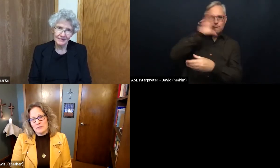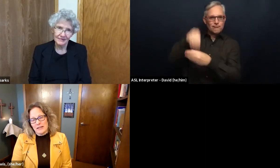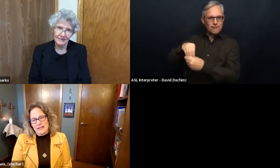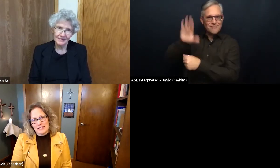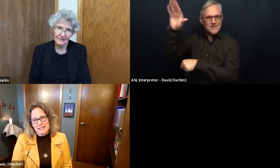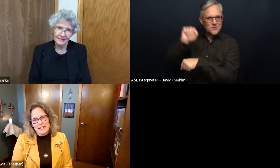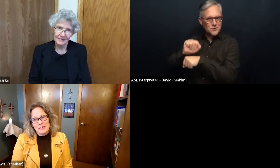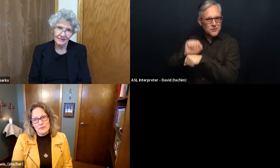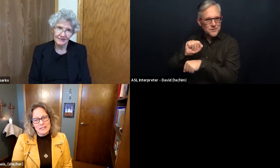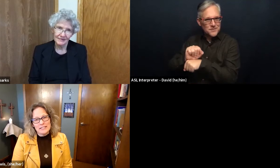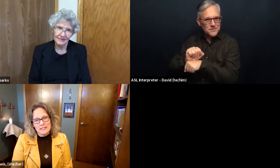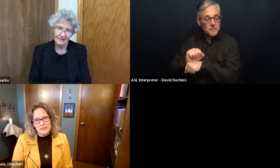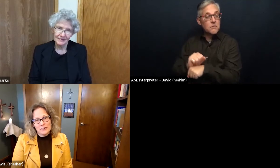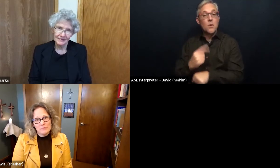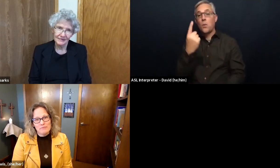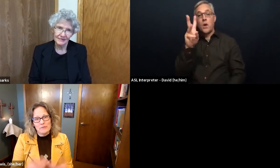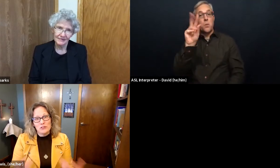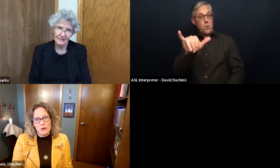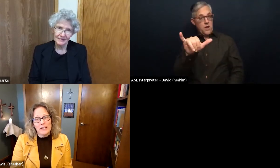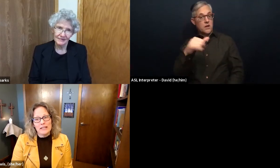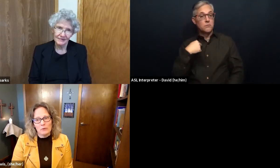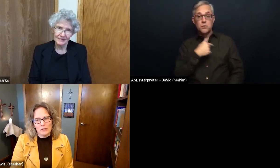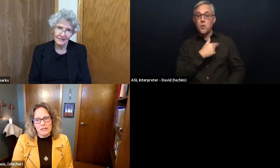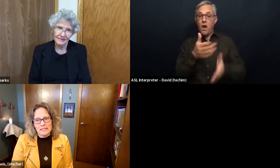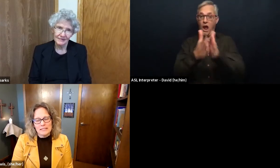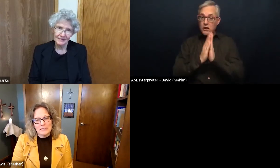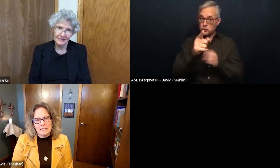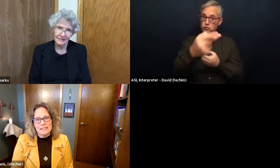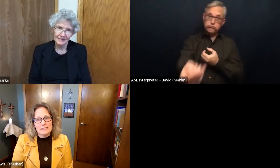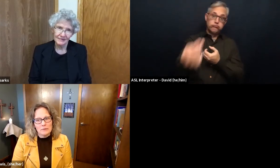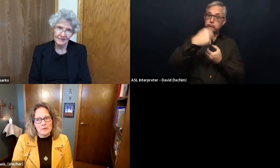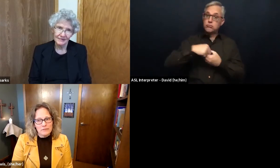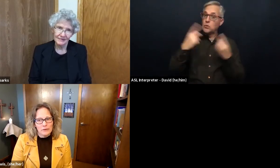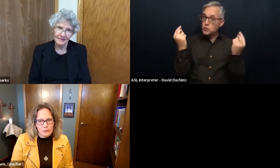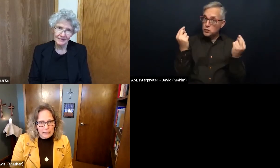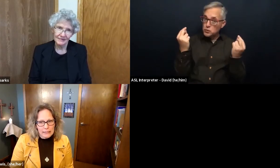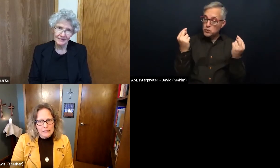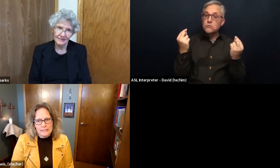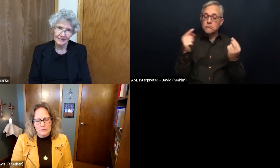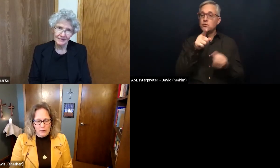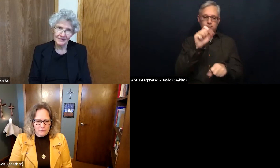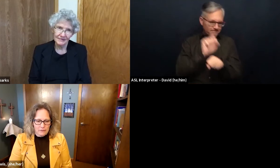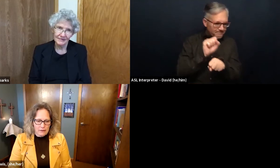that we ask you to consider joining in that work is to send some of your money to Bread of Life.